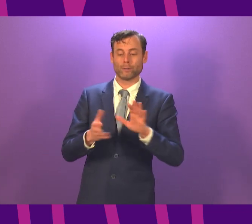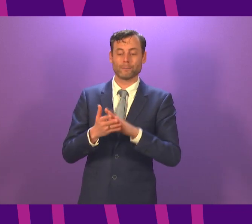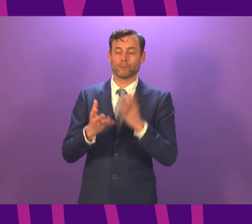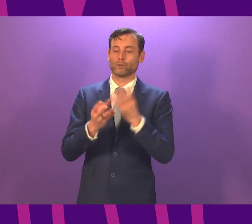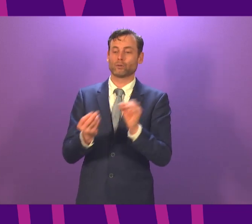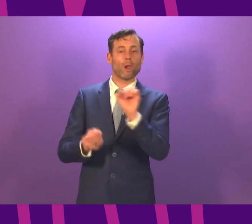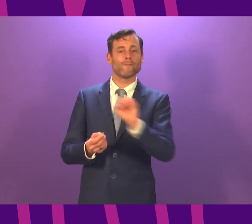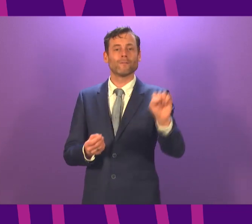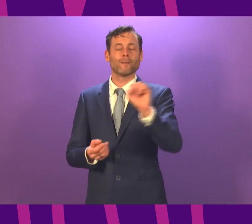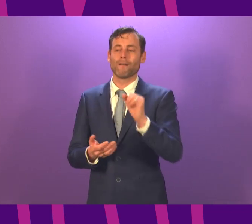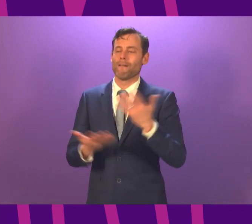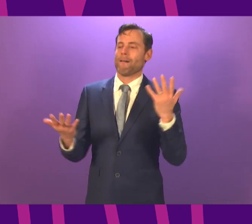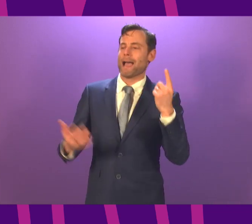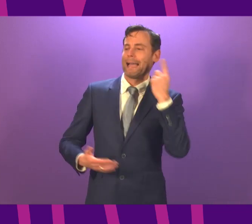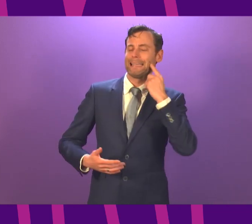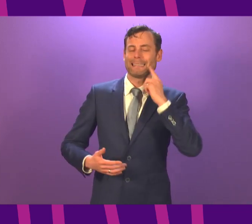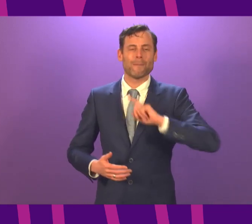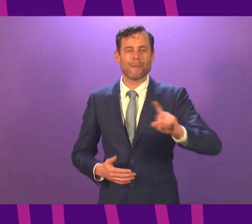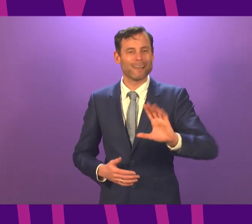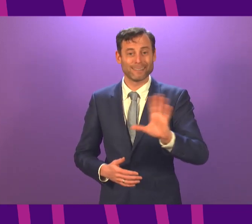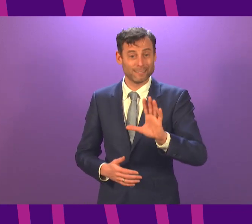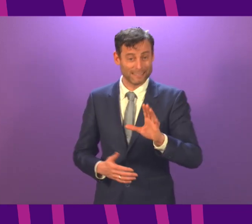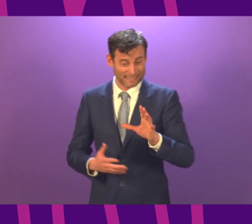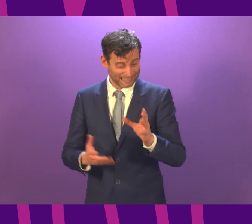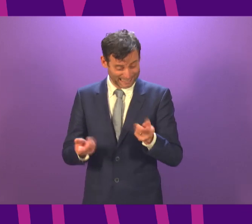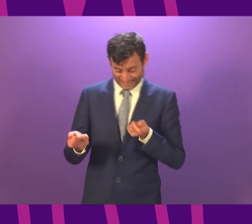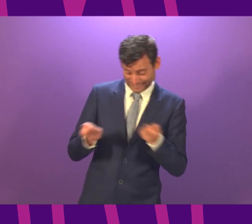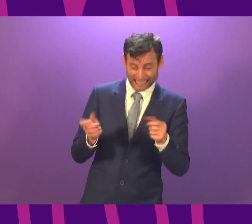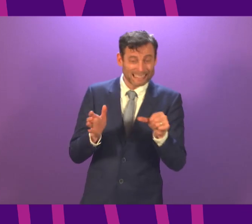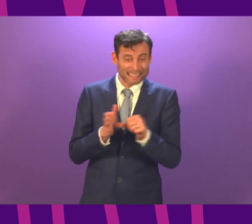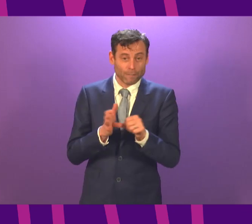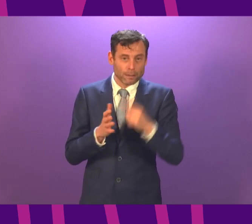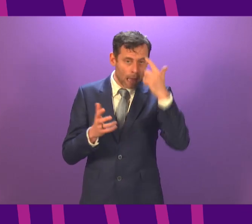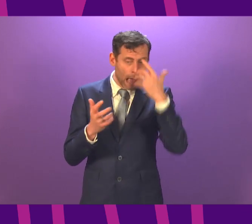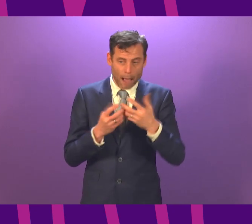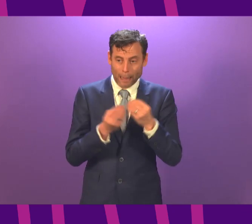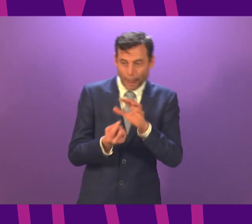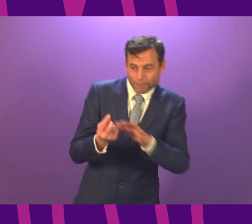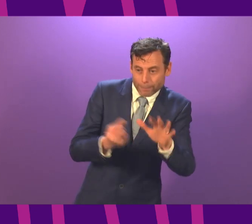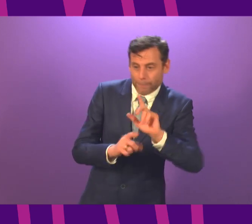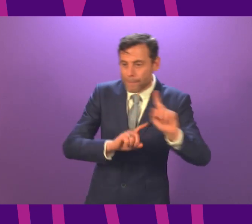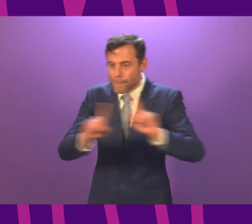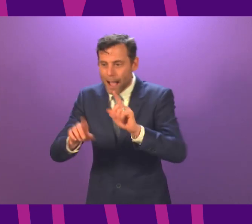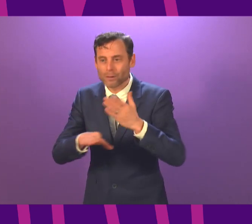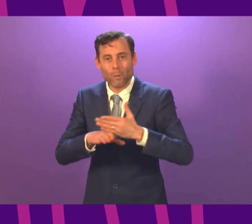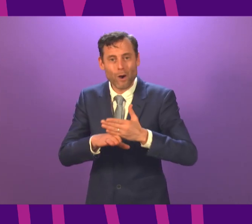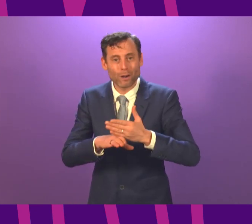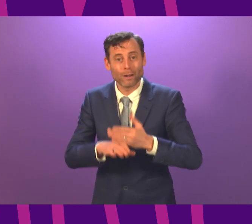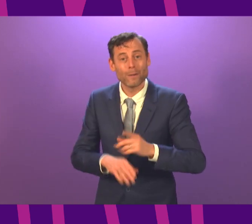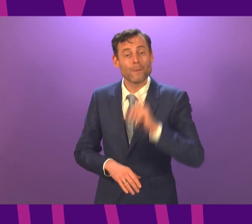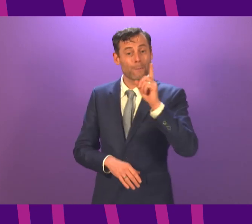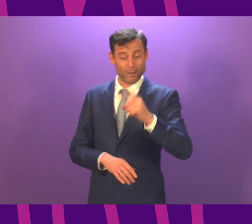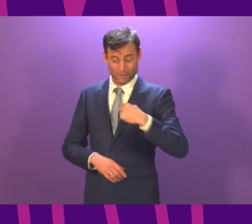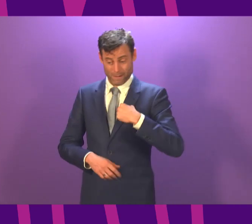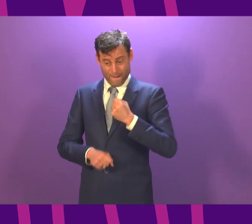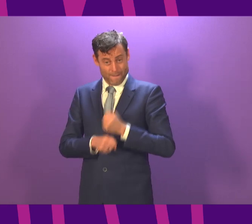parents will face over this next very difficult period, which is why the most important thing we can do, and this is a job for government, but a job for all